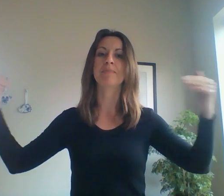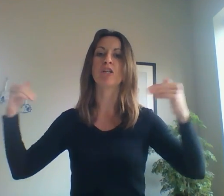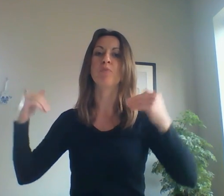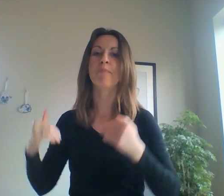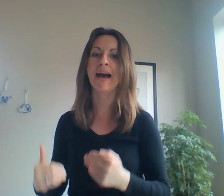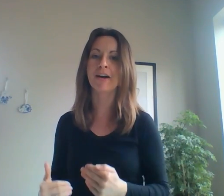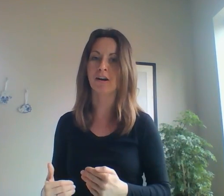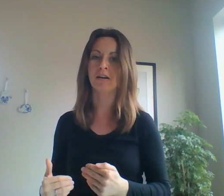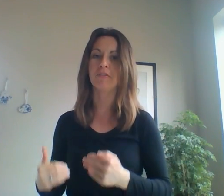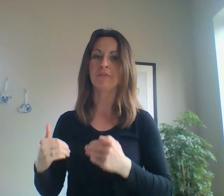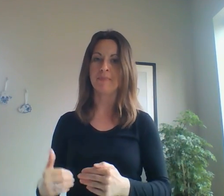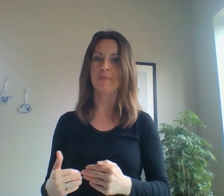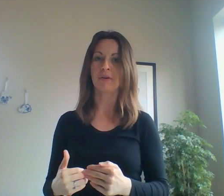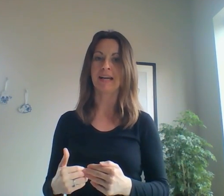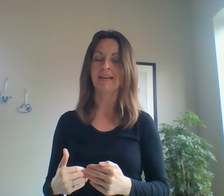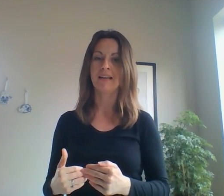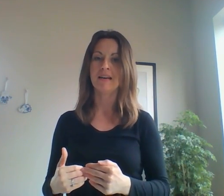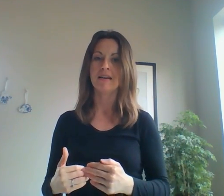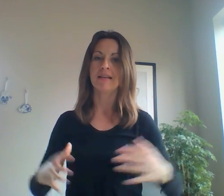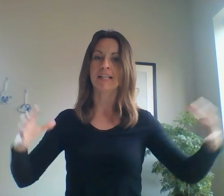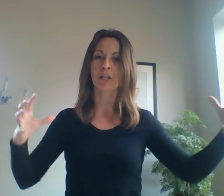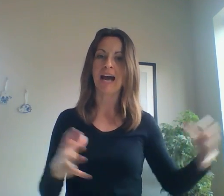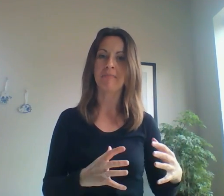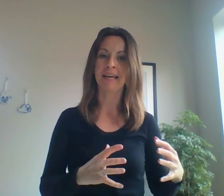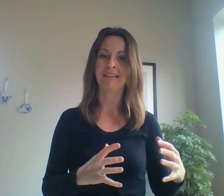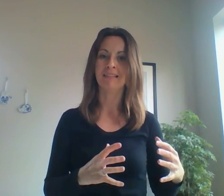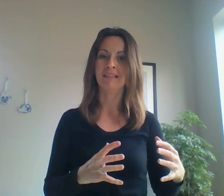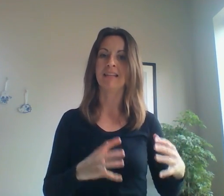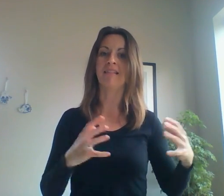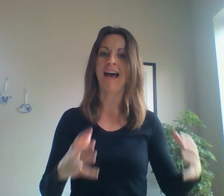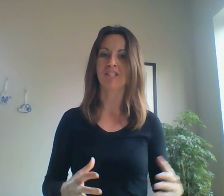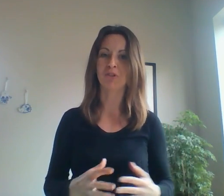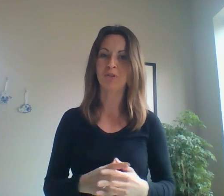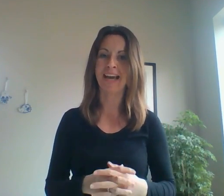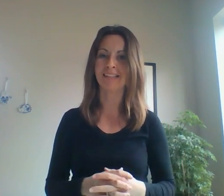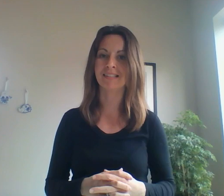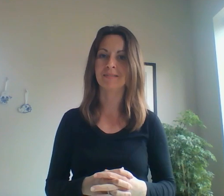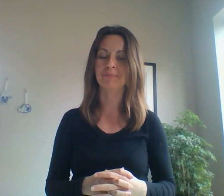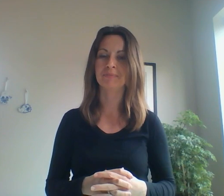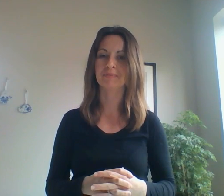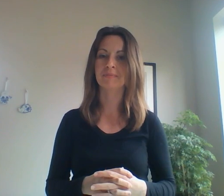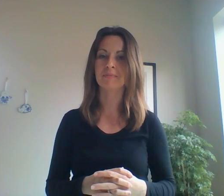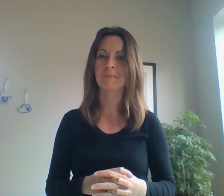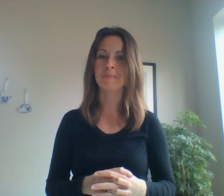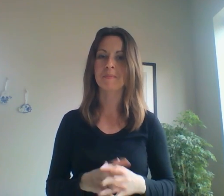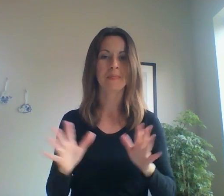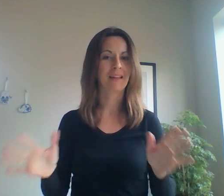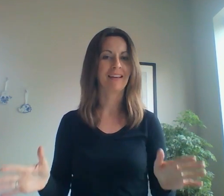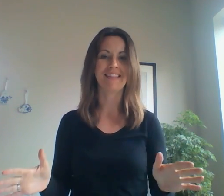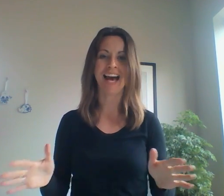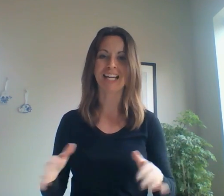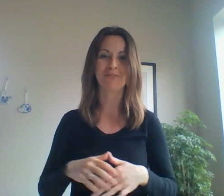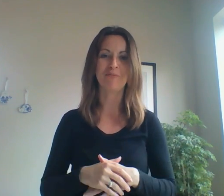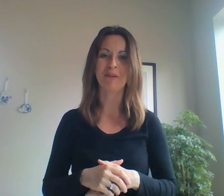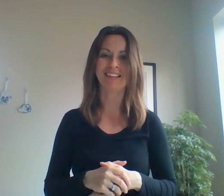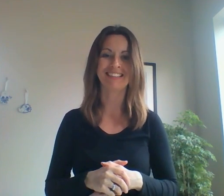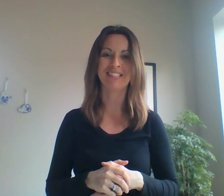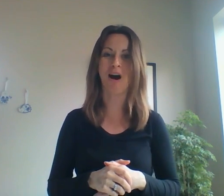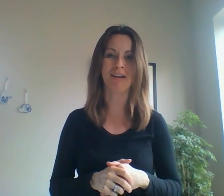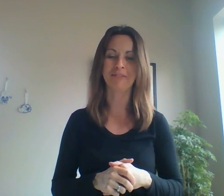much better for remembering than cramming in the last few days. That is familiar to all of